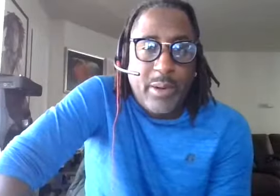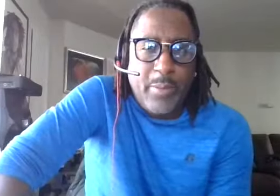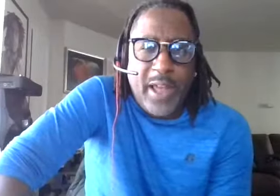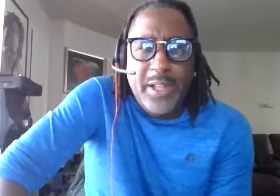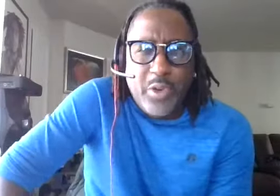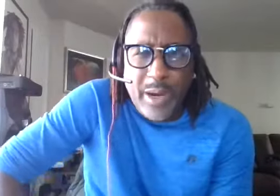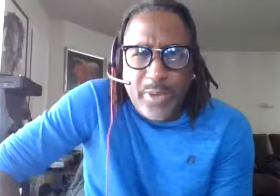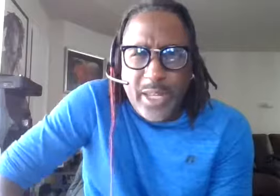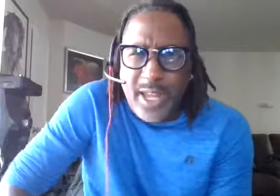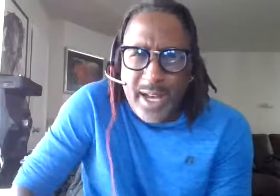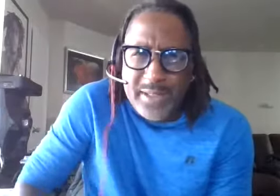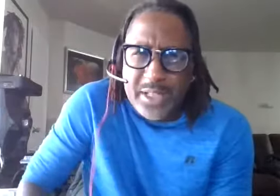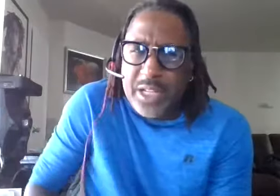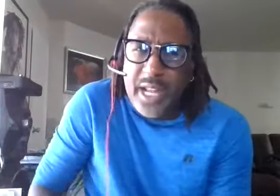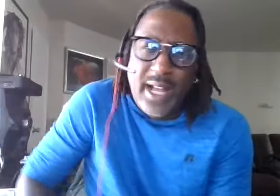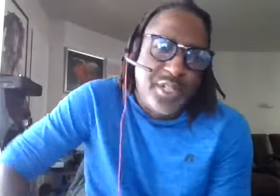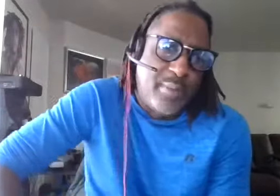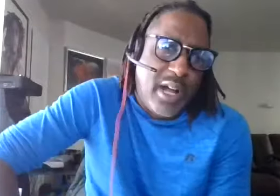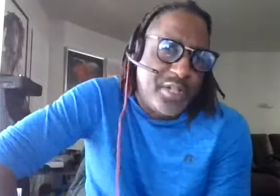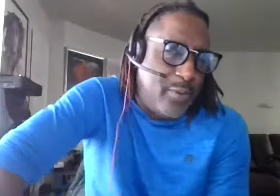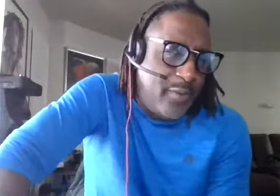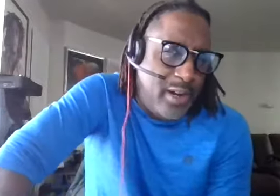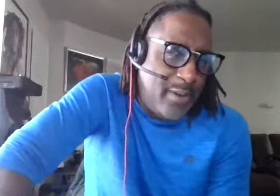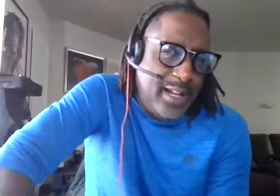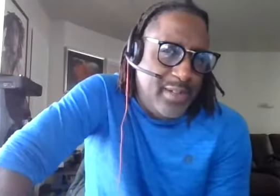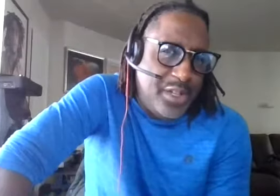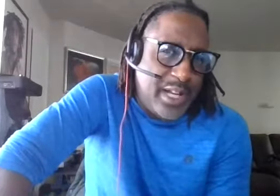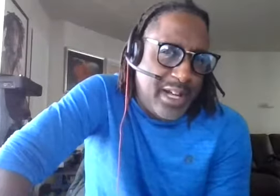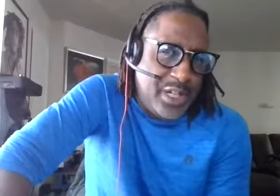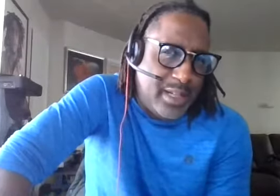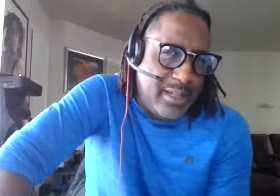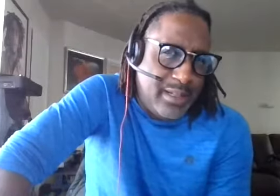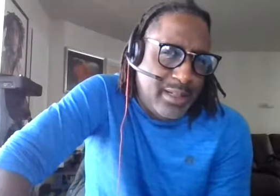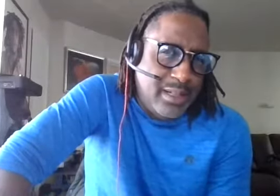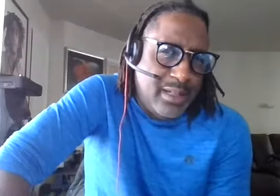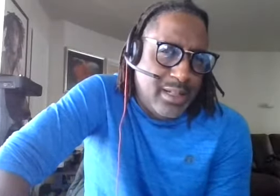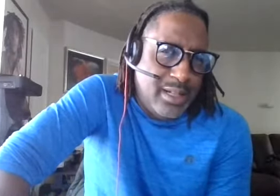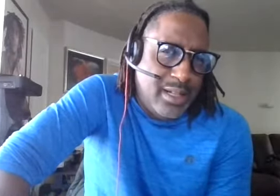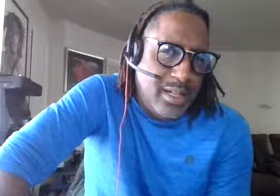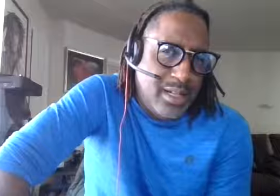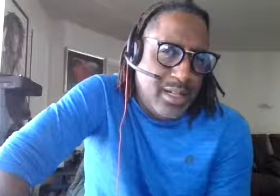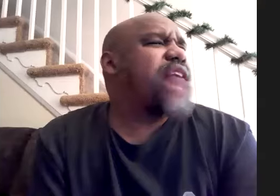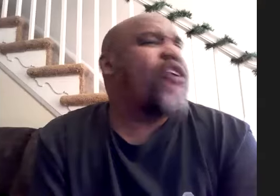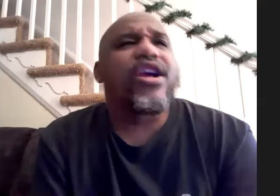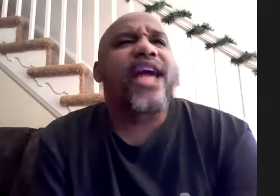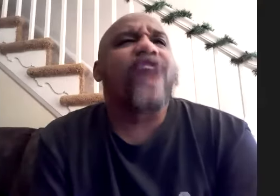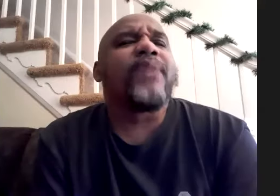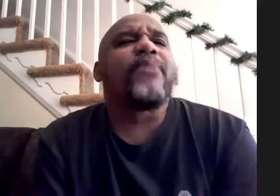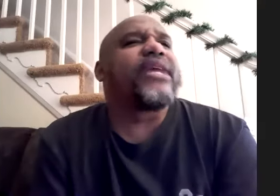remember man do you remember the uh the dj logic project where vernon reed dj logic i heard yeah i remember it but i didn't